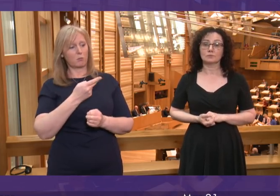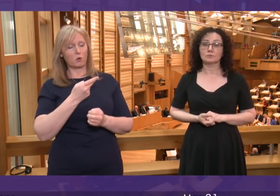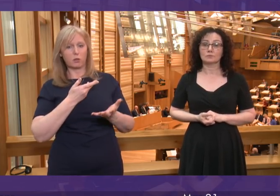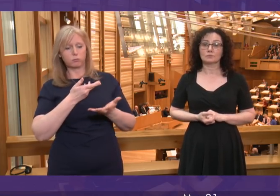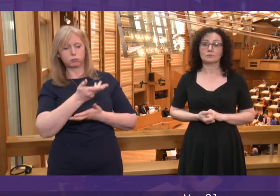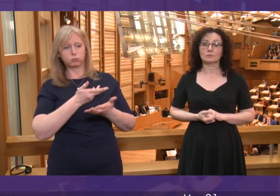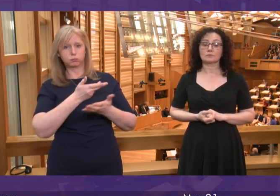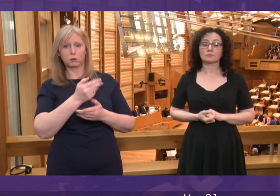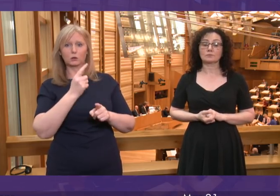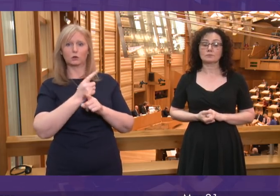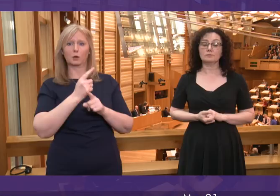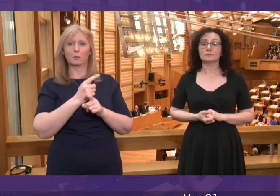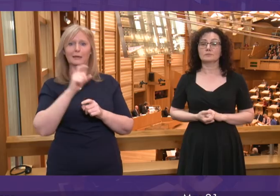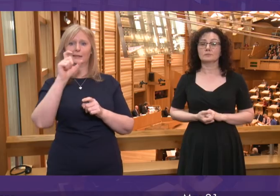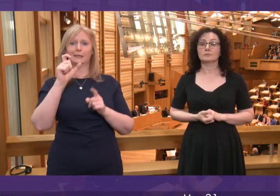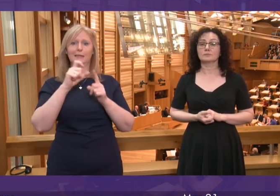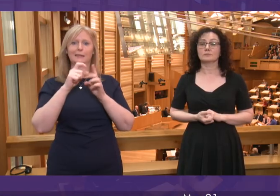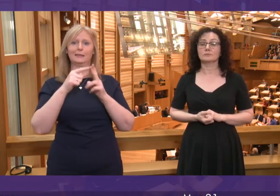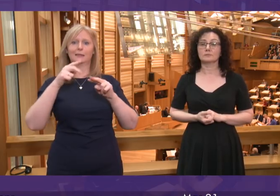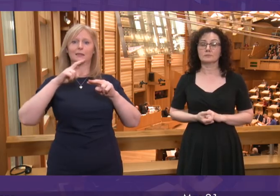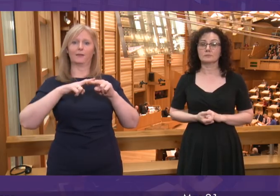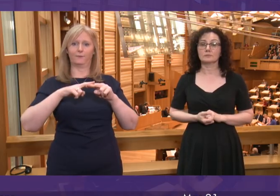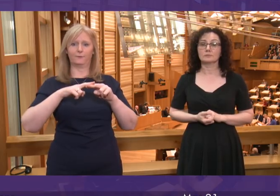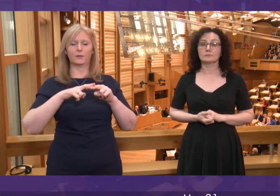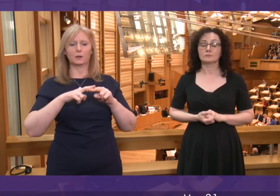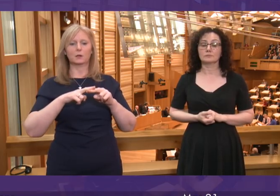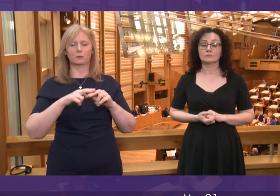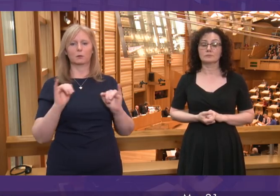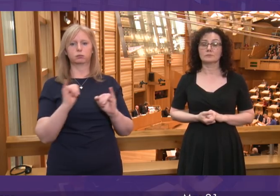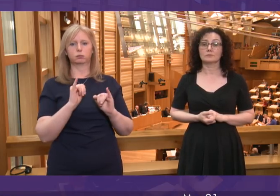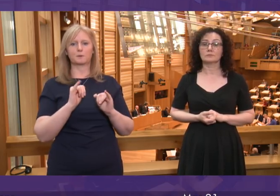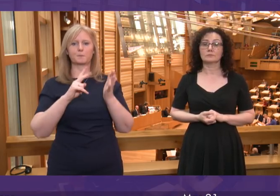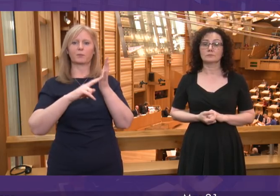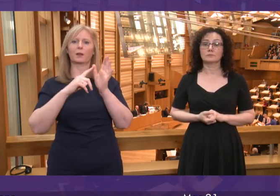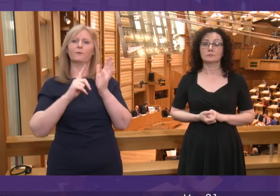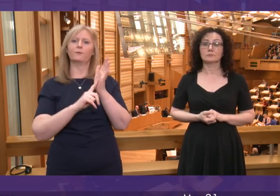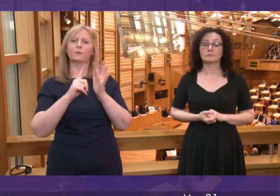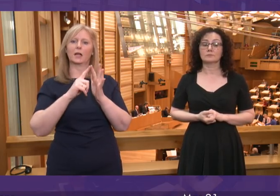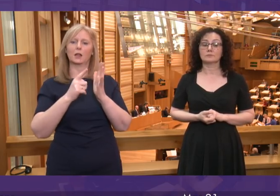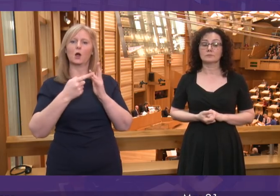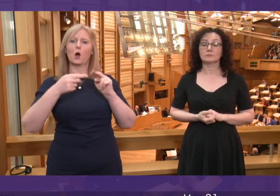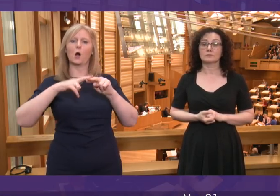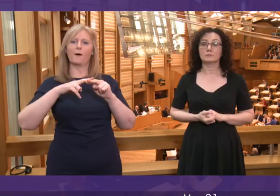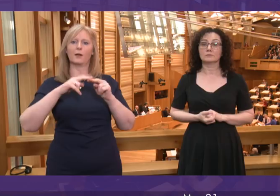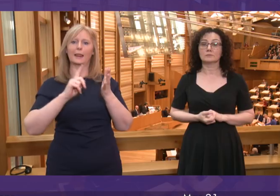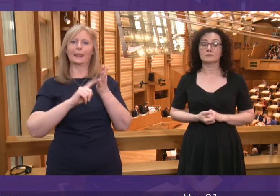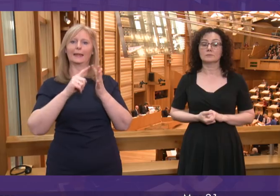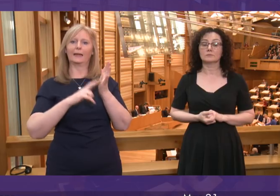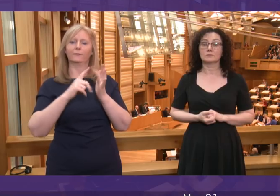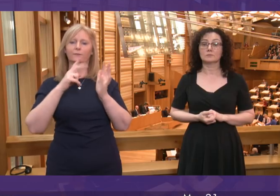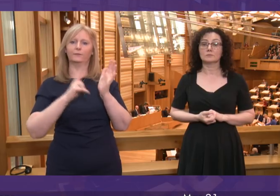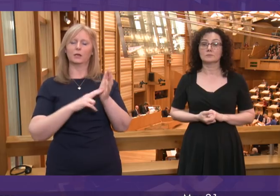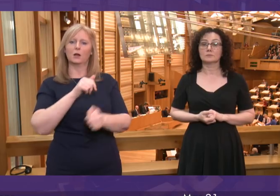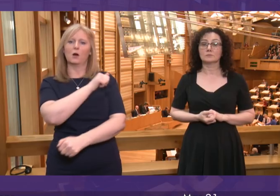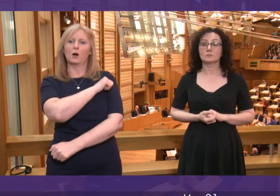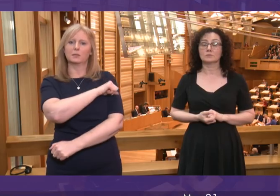about the levels of C. diff in our hospitals after the tragic incident at the Vale of Leaven. C. diff, MRSA, infections generally are down